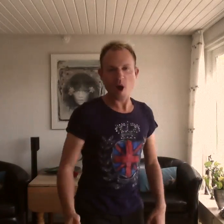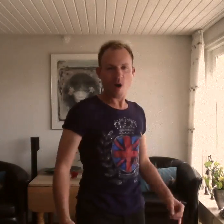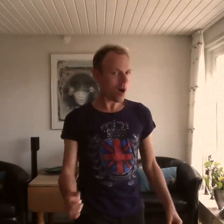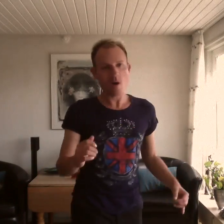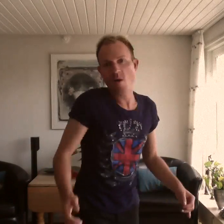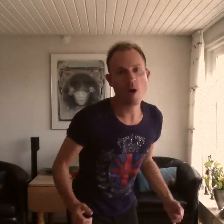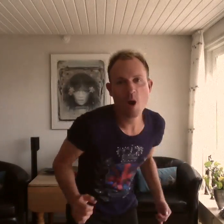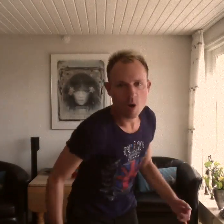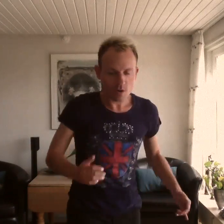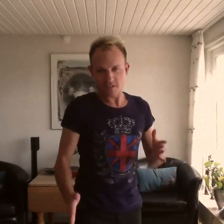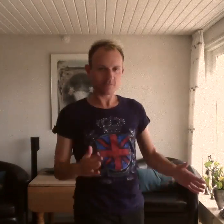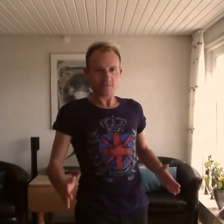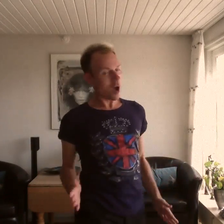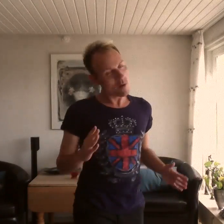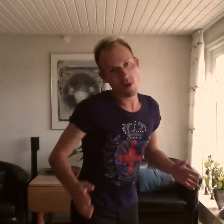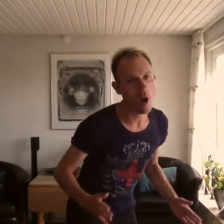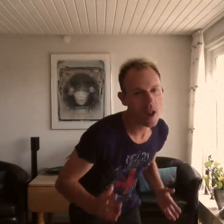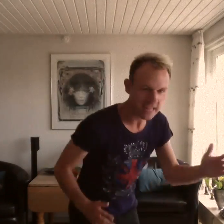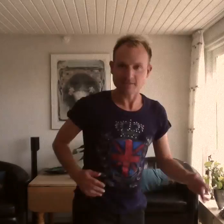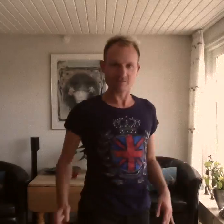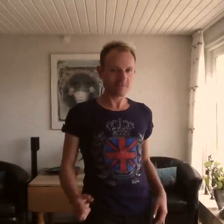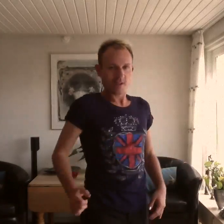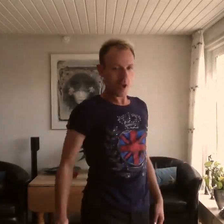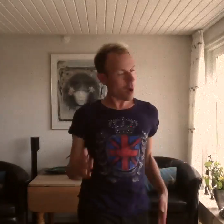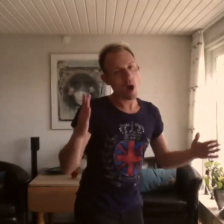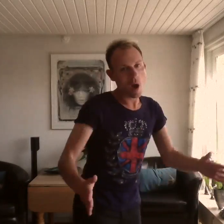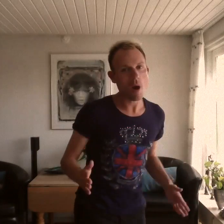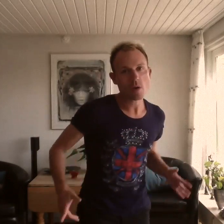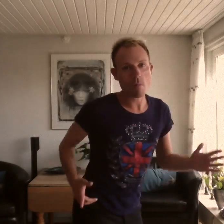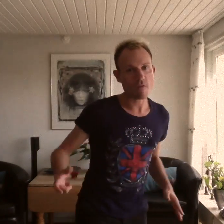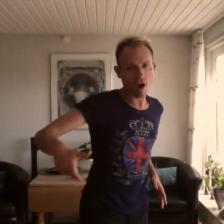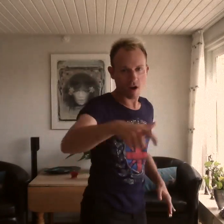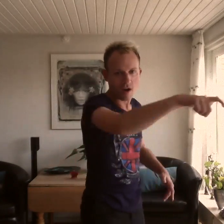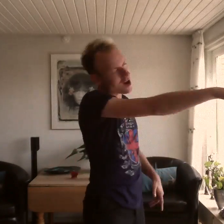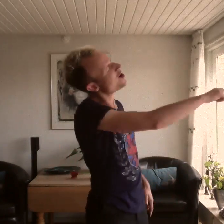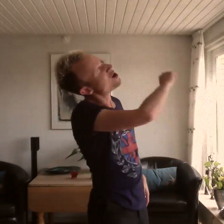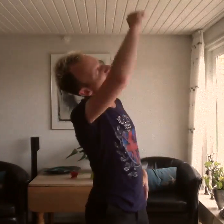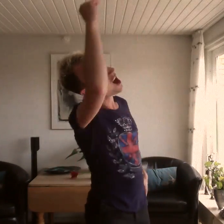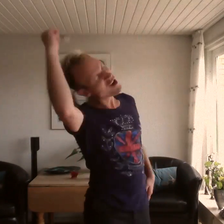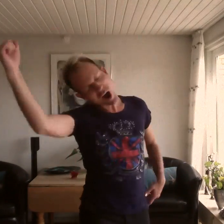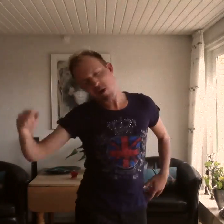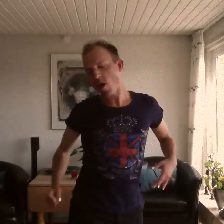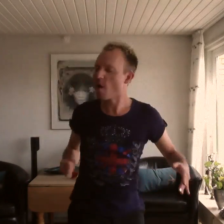rolling. We're rolling on the river. We're rolling on the